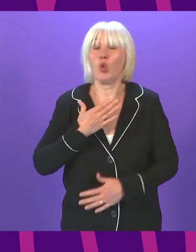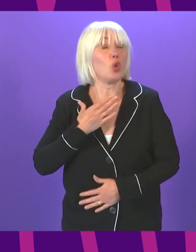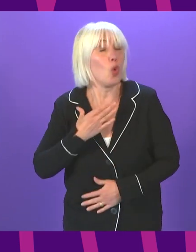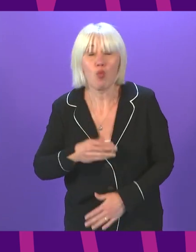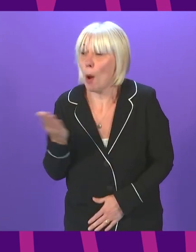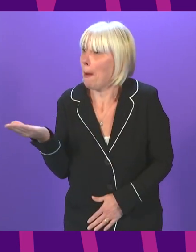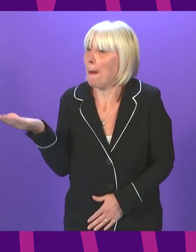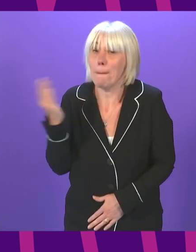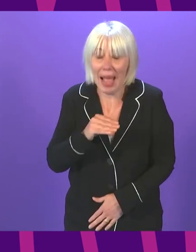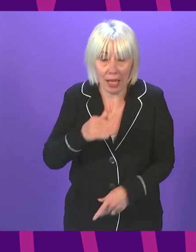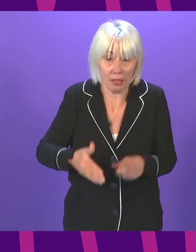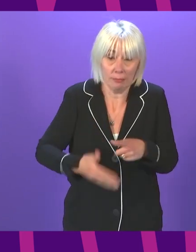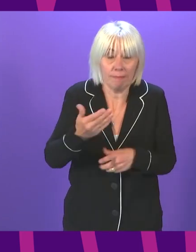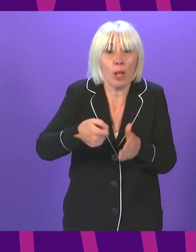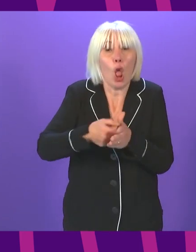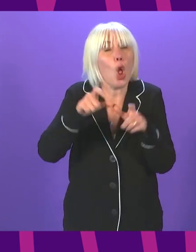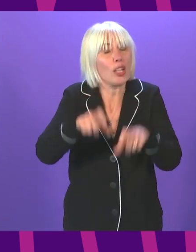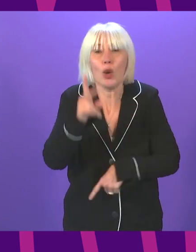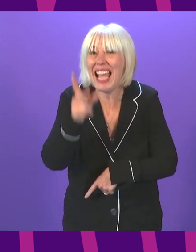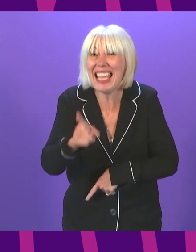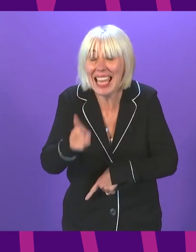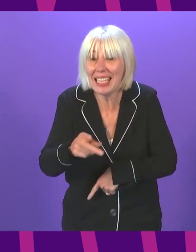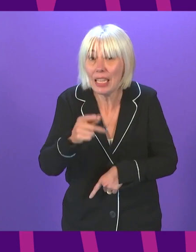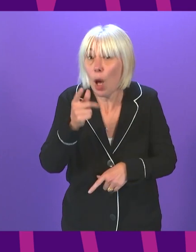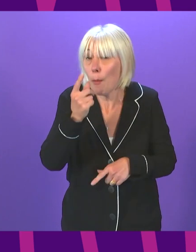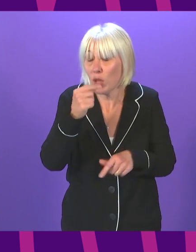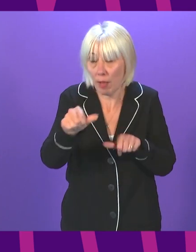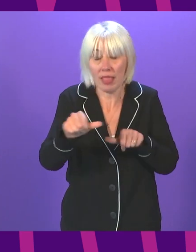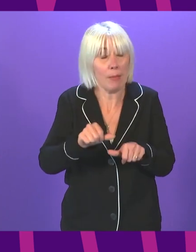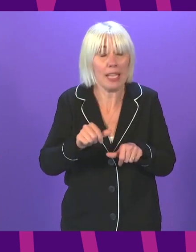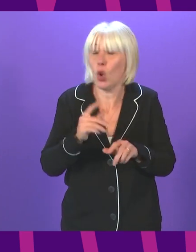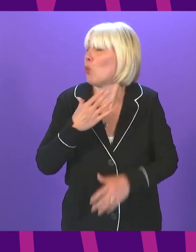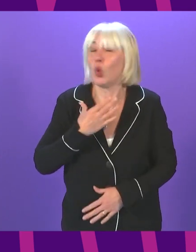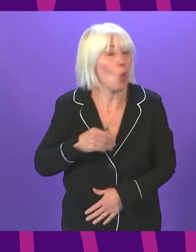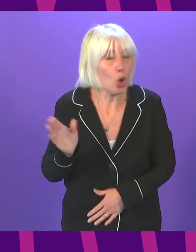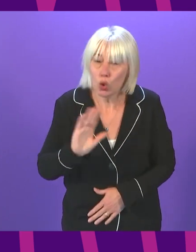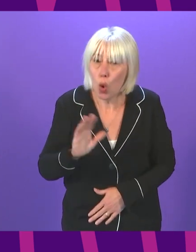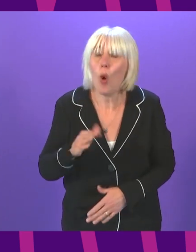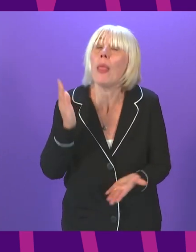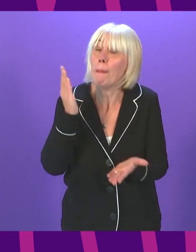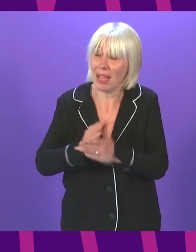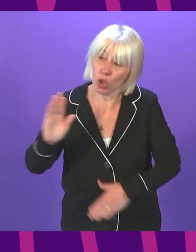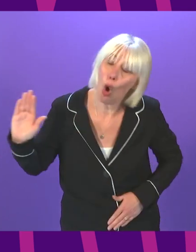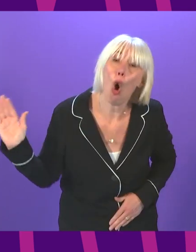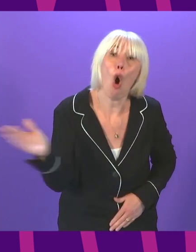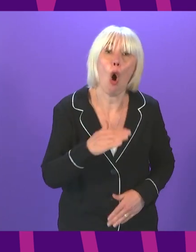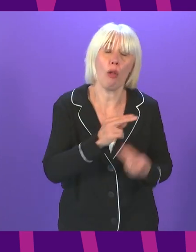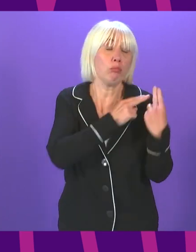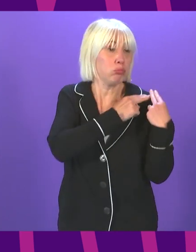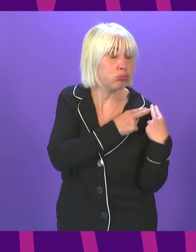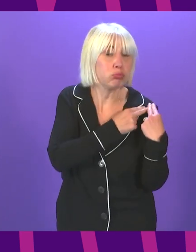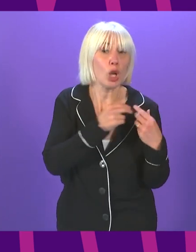re-imposition of restrictions, even in a limited way, as of course we all want to do, we must all play our part to slow down transmission.